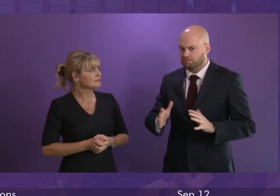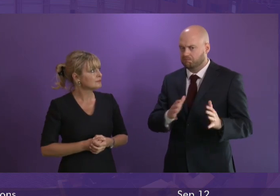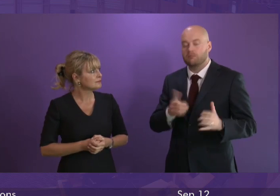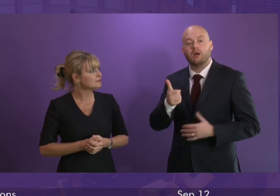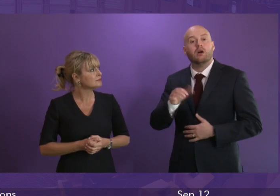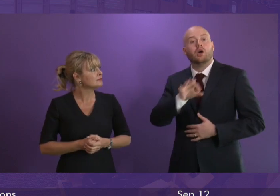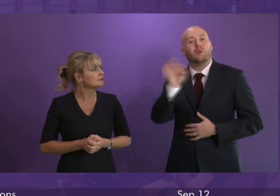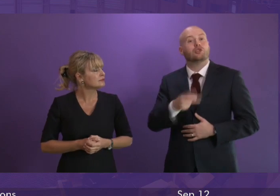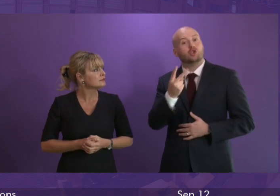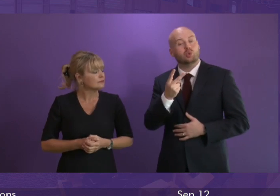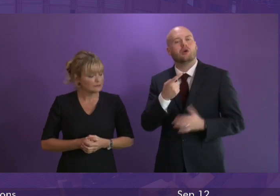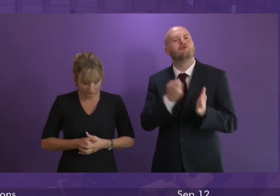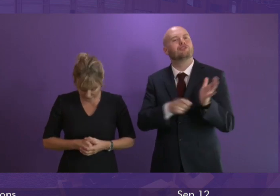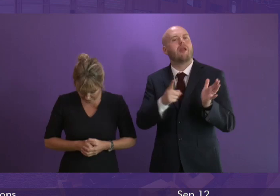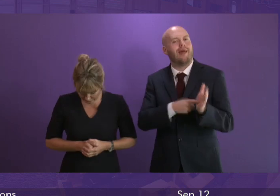number two, Richard Leonard.